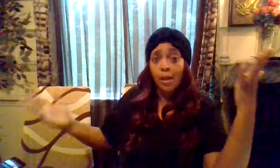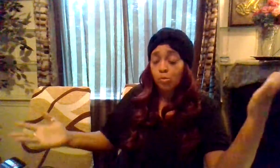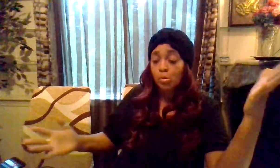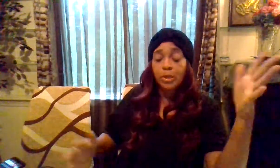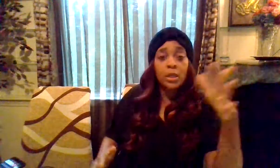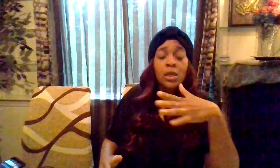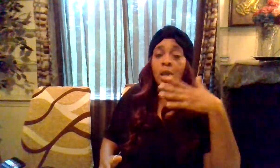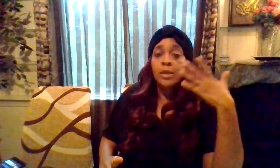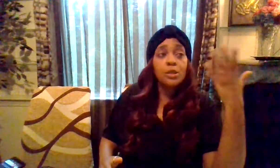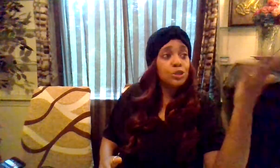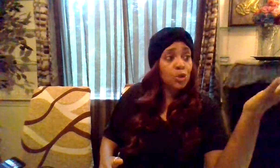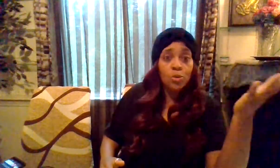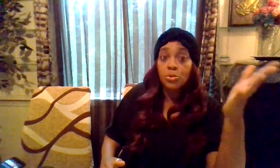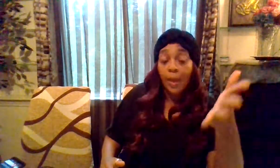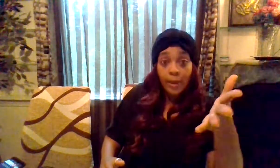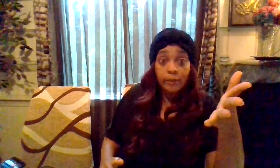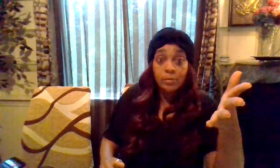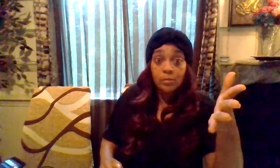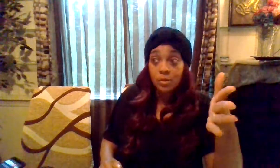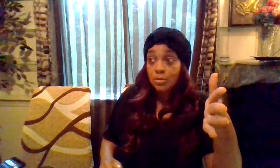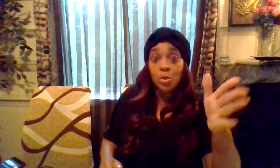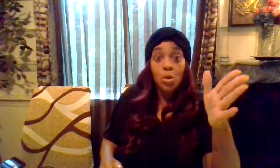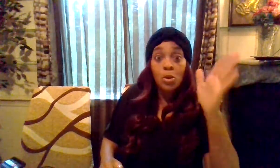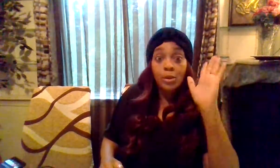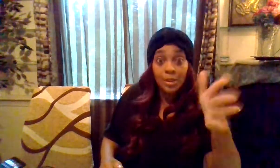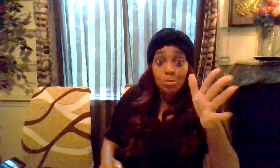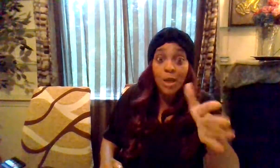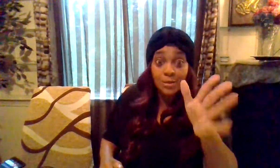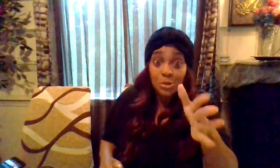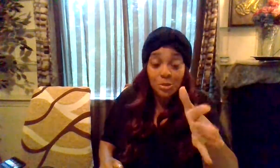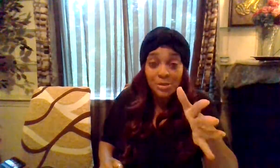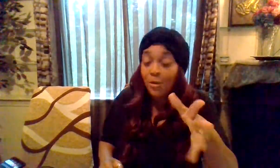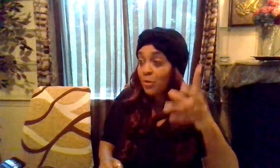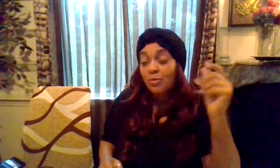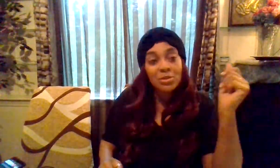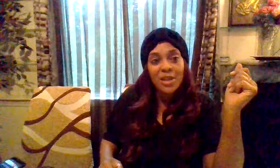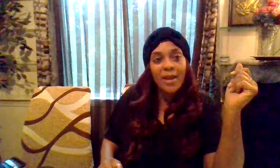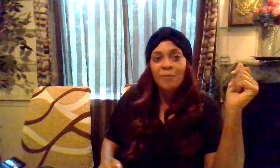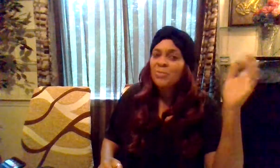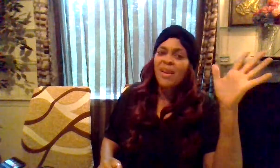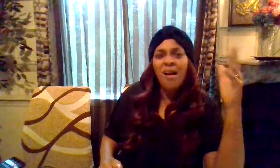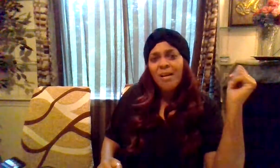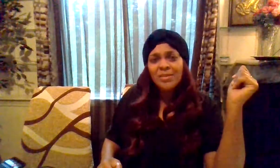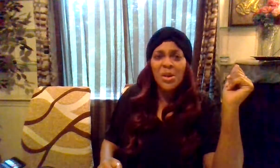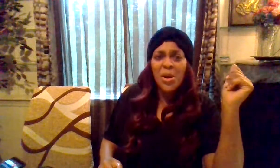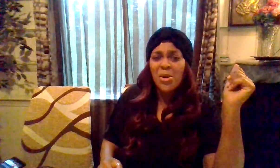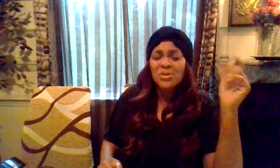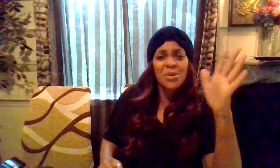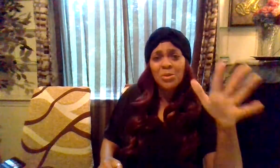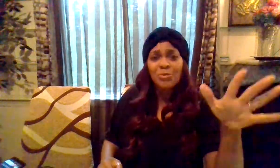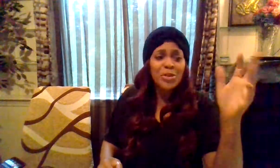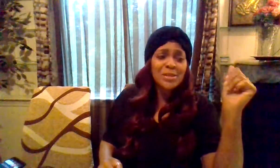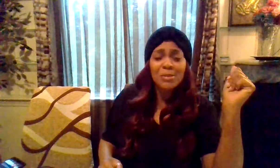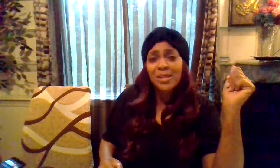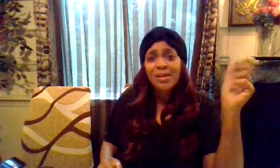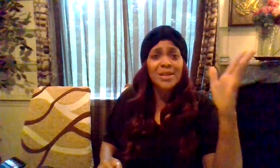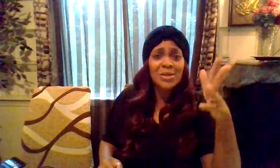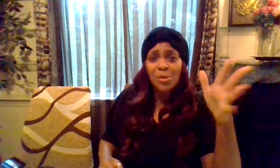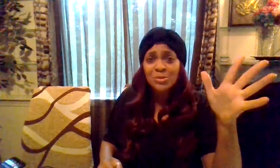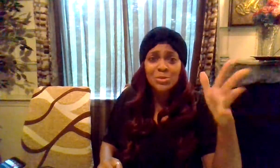got real big then it's showing you hey you know keep that to yourself and even it's like oh no you know the friends on the tail ain't gonna do